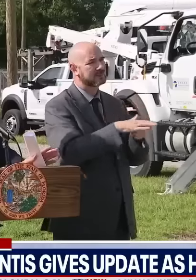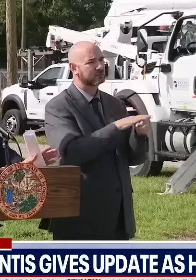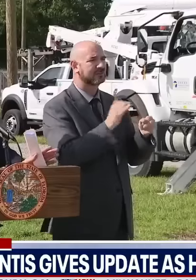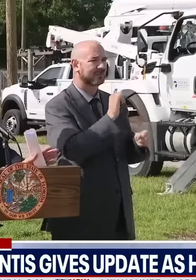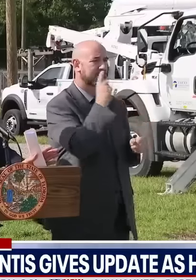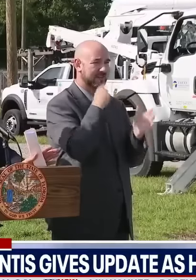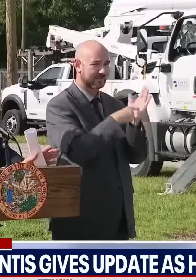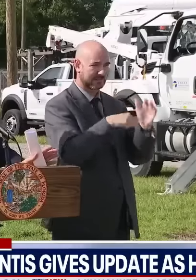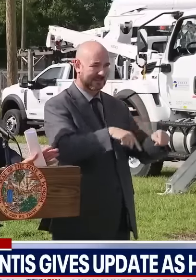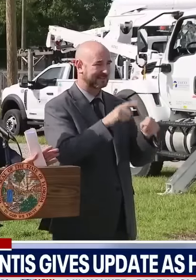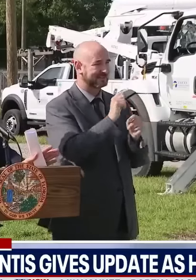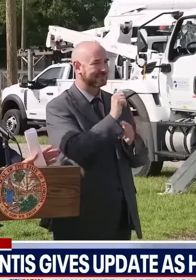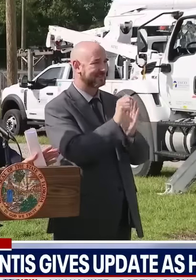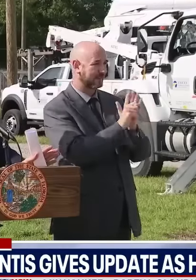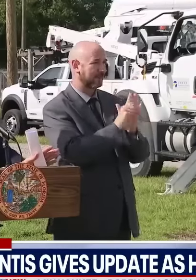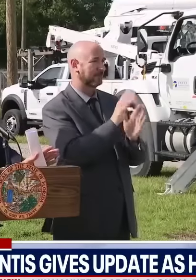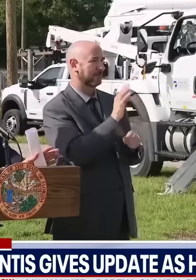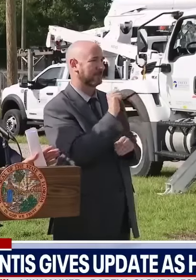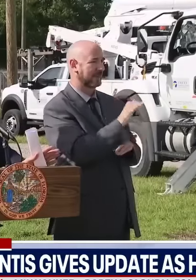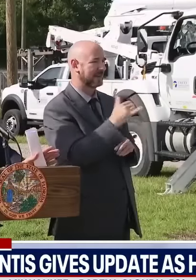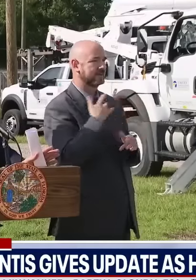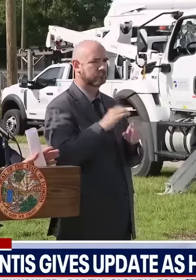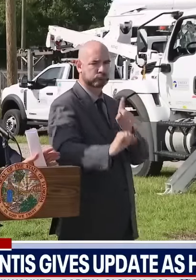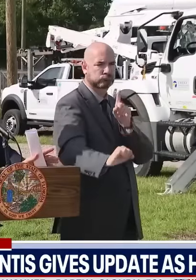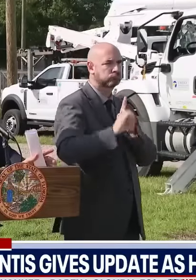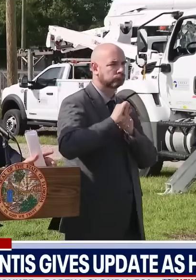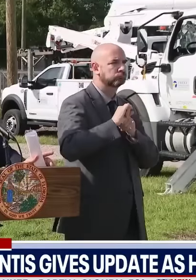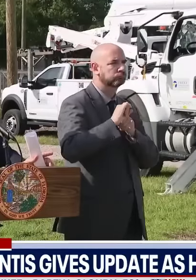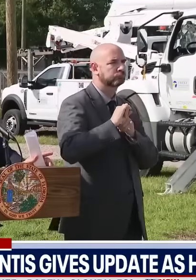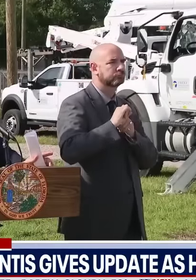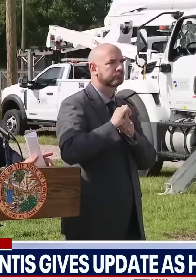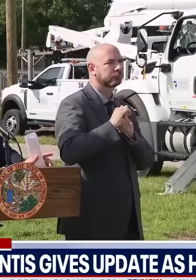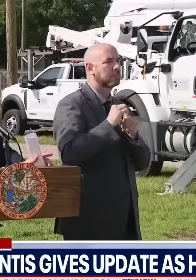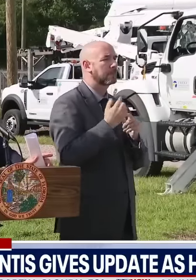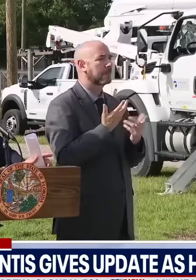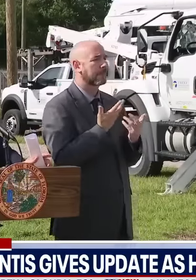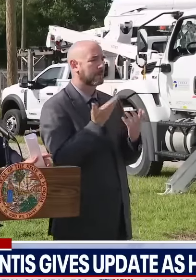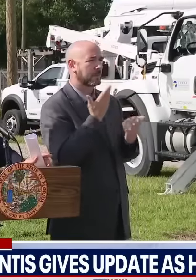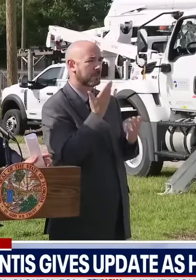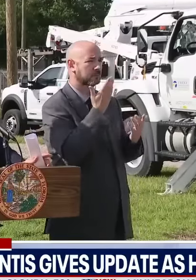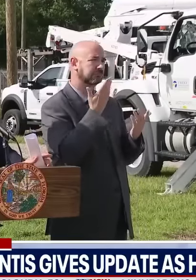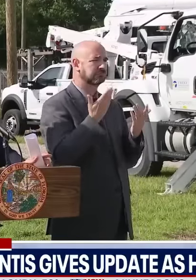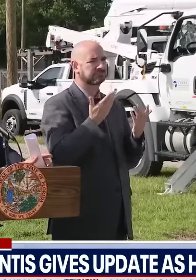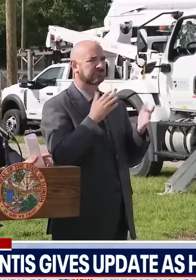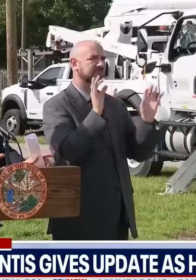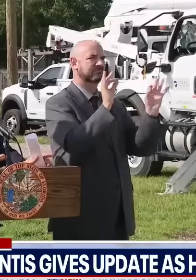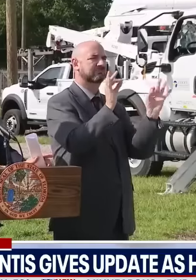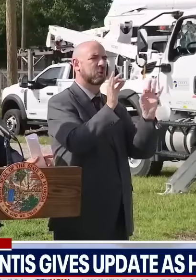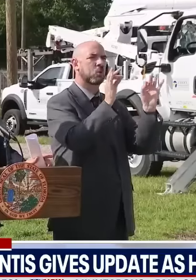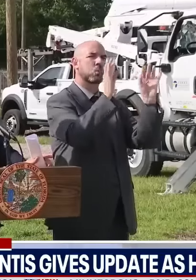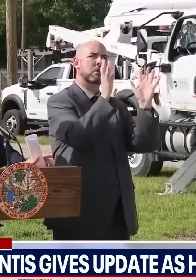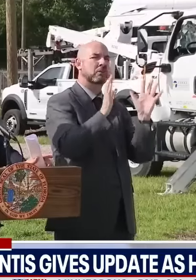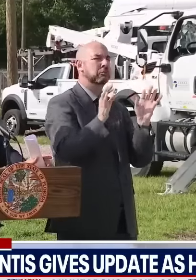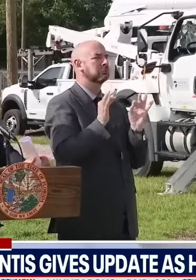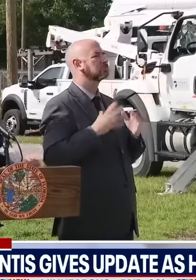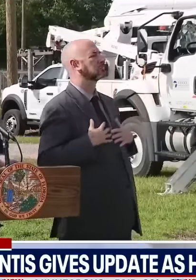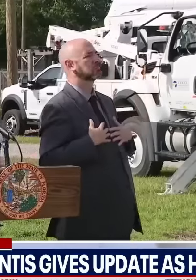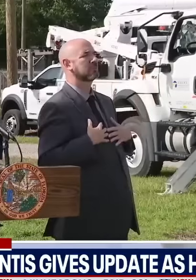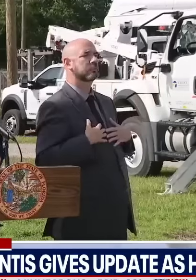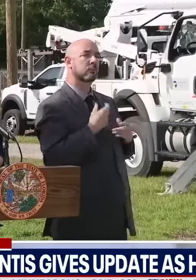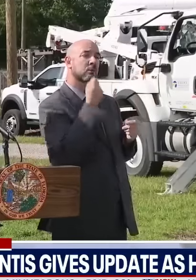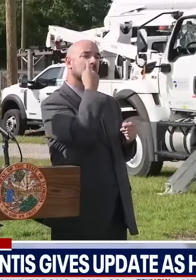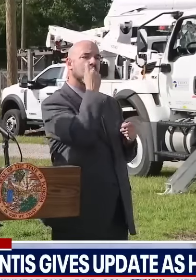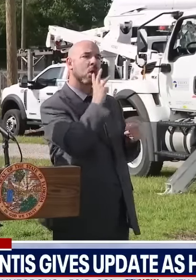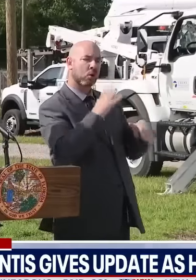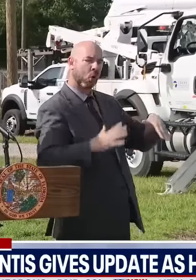flooding on just run-of-the-mill weather that can happen. And so I think that the local folks get that, and I think they'll be able to make the